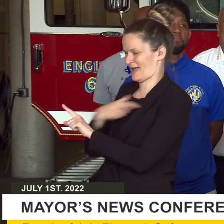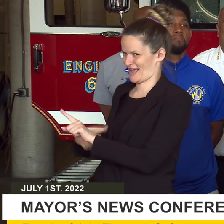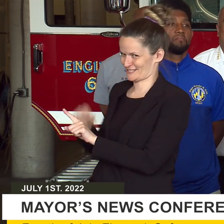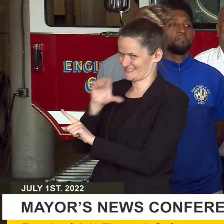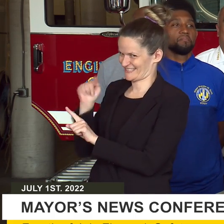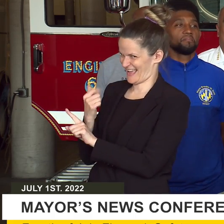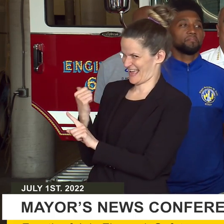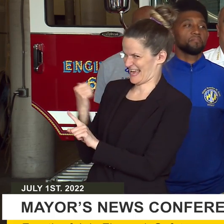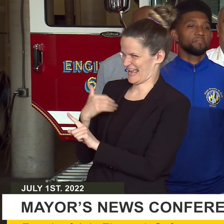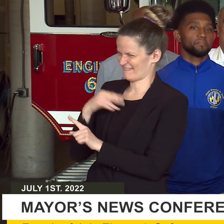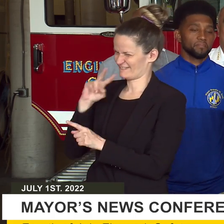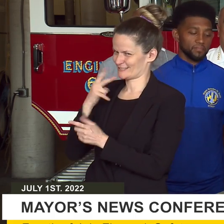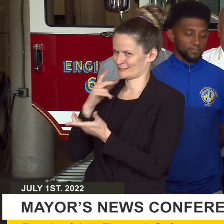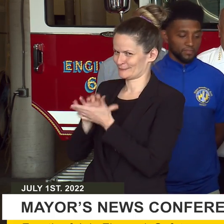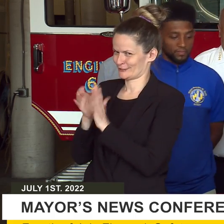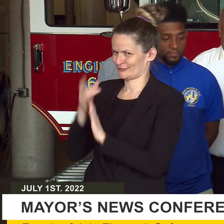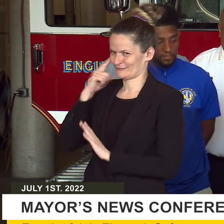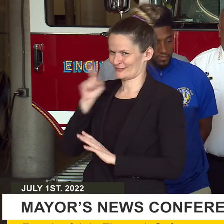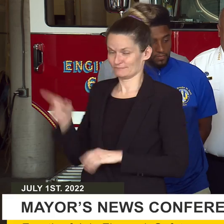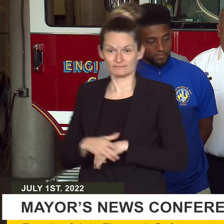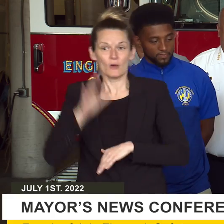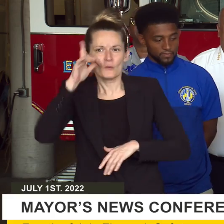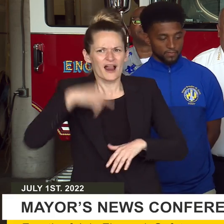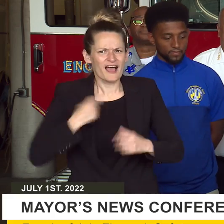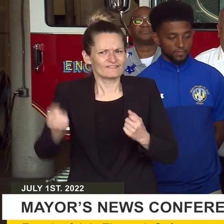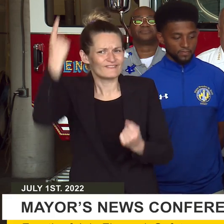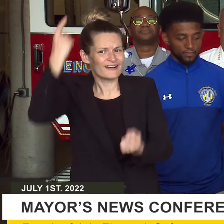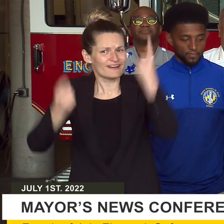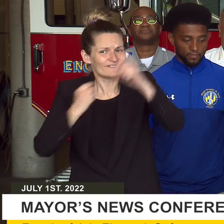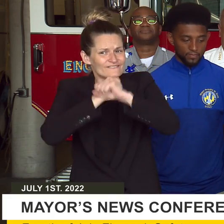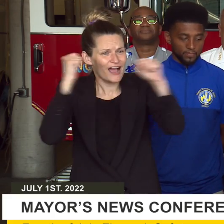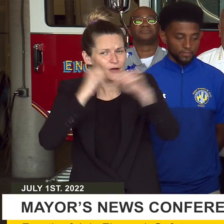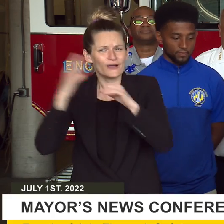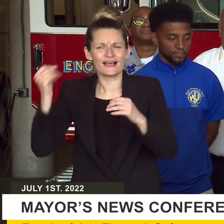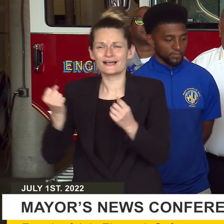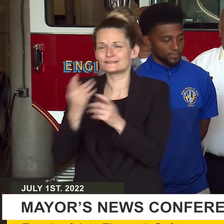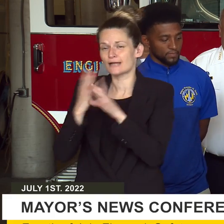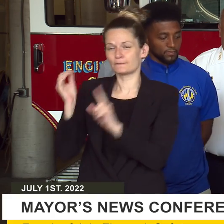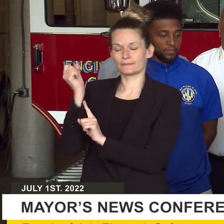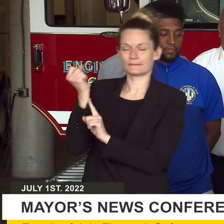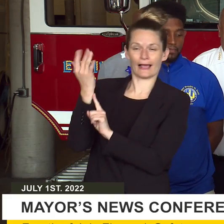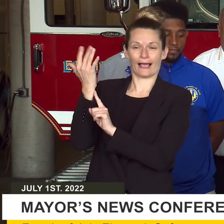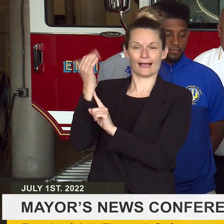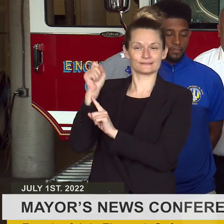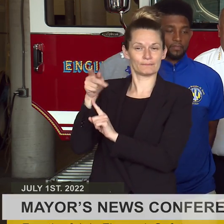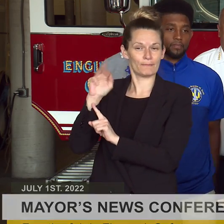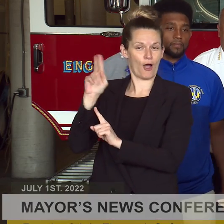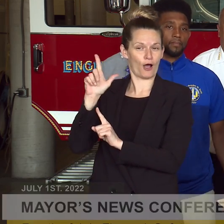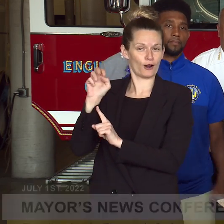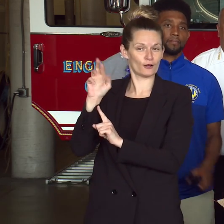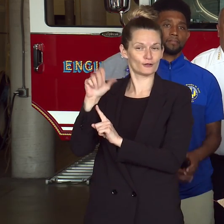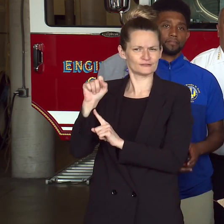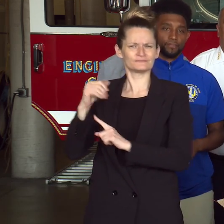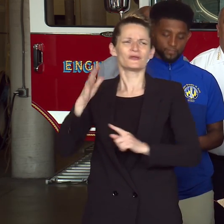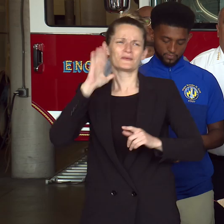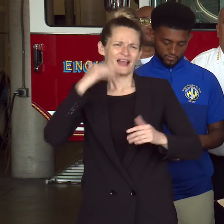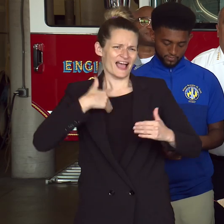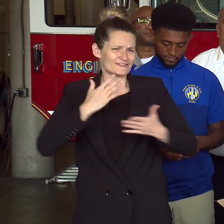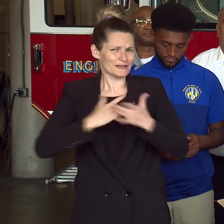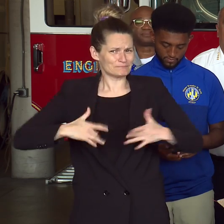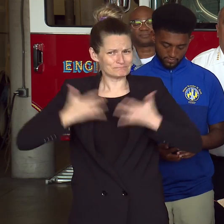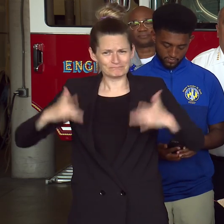Fireworks and sparklers are some of the main attractions for the 4th of July. As public safety agencies,